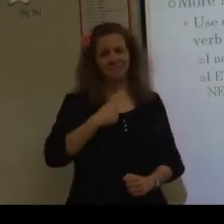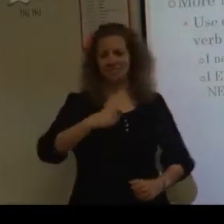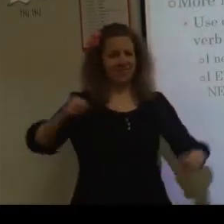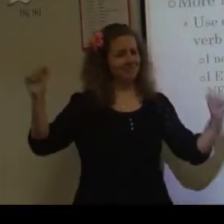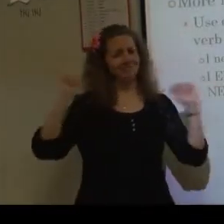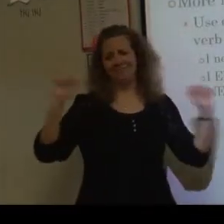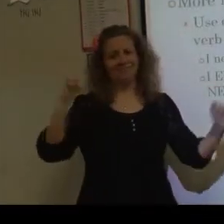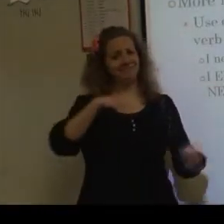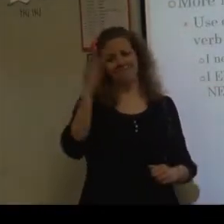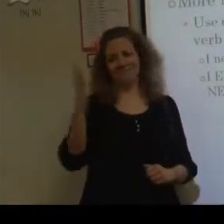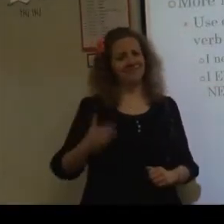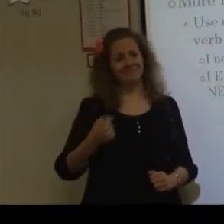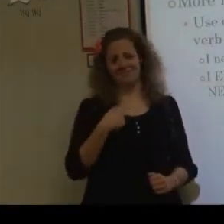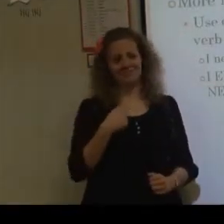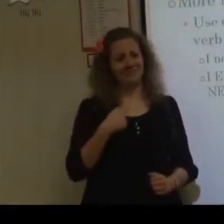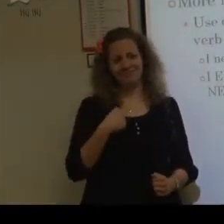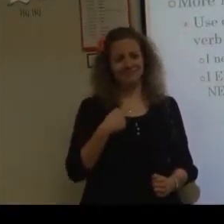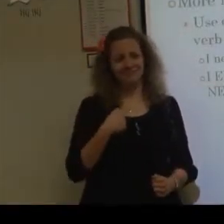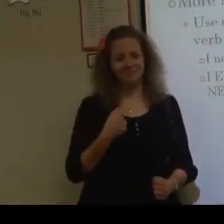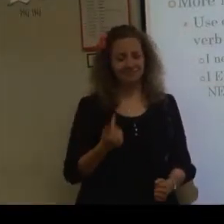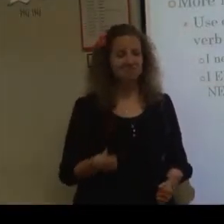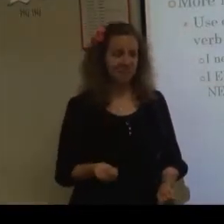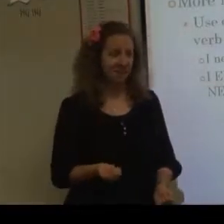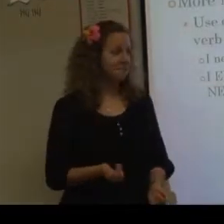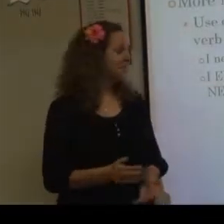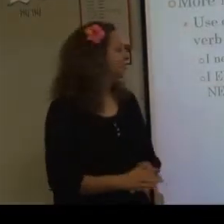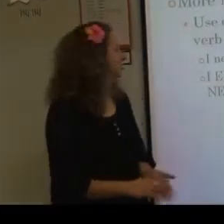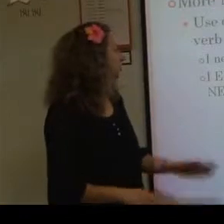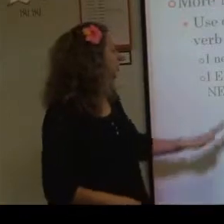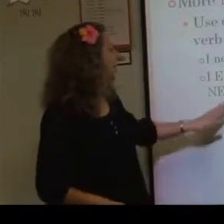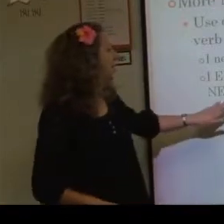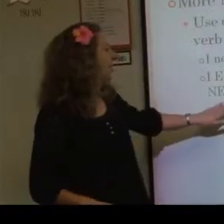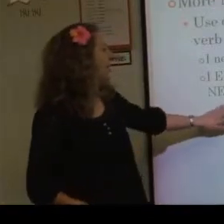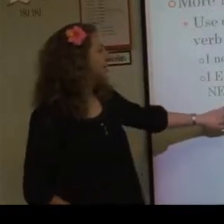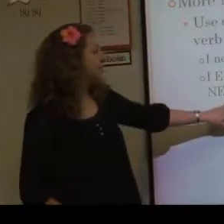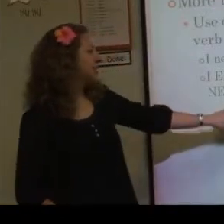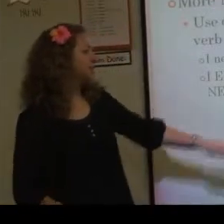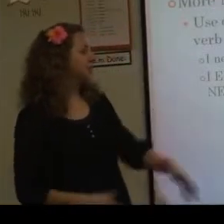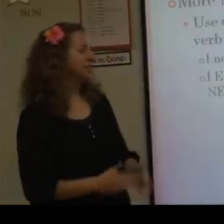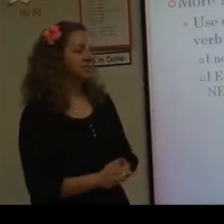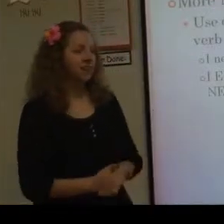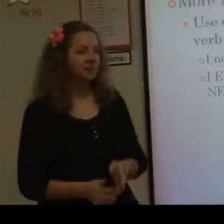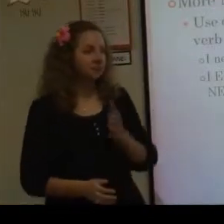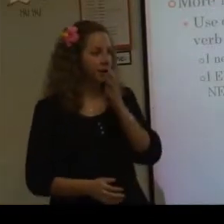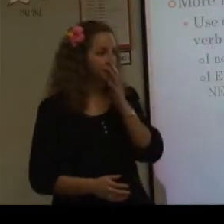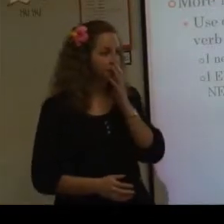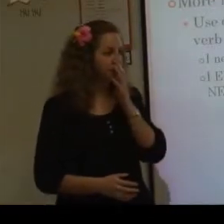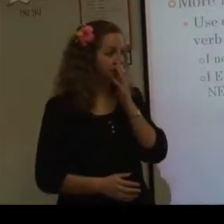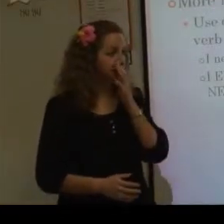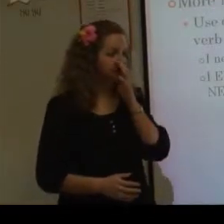okay. So what about I never exercise I? How would you sign that one?